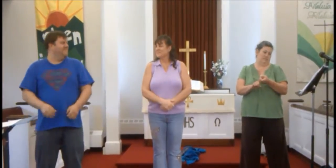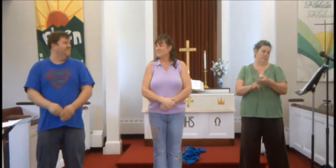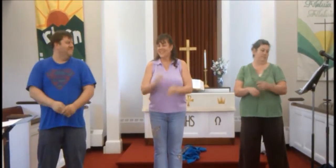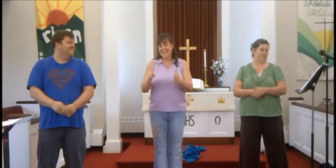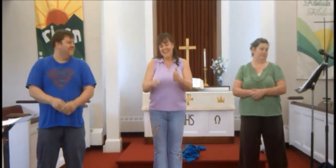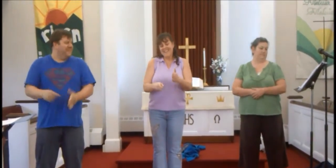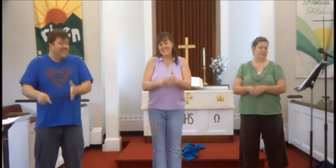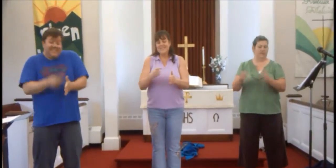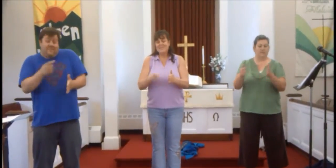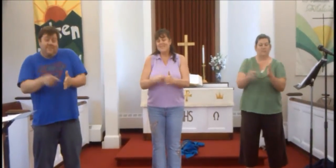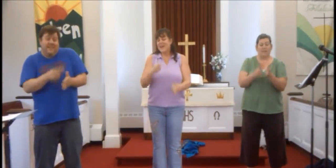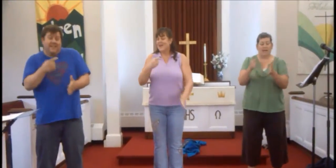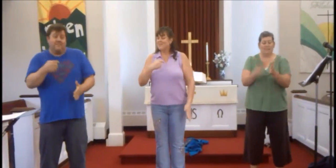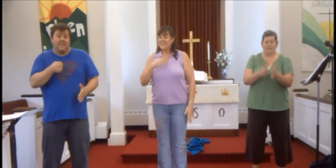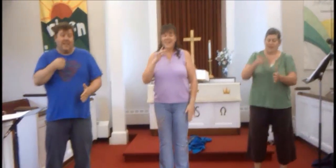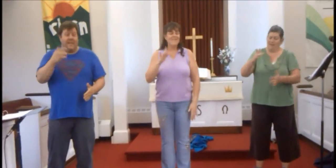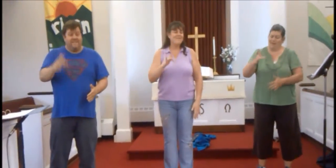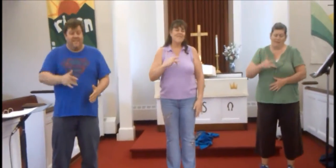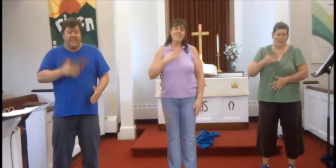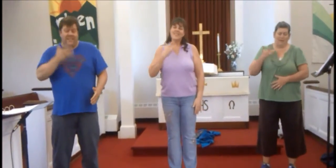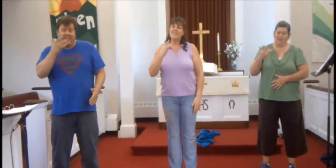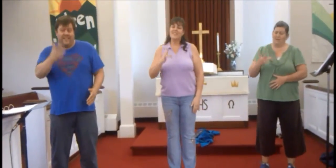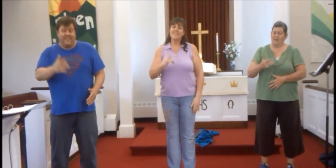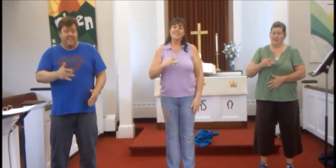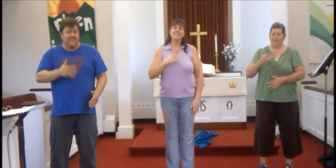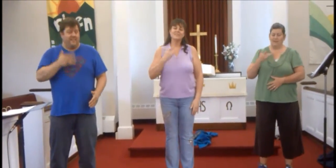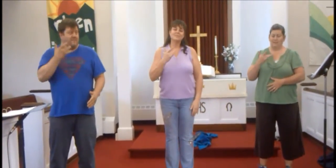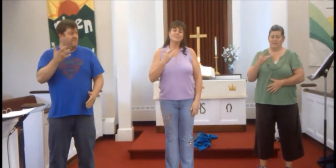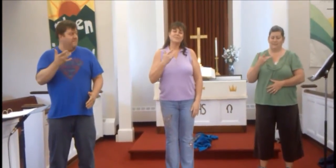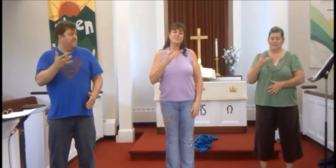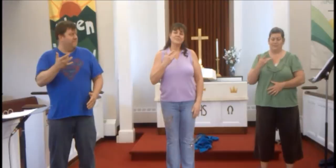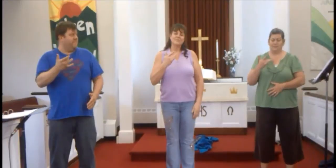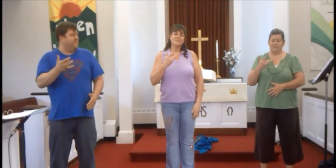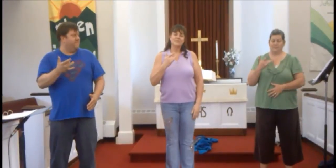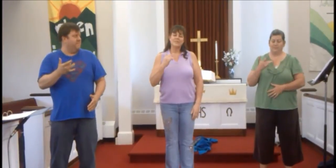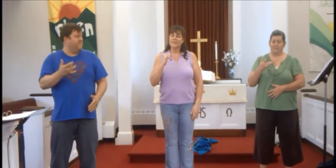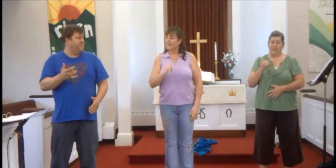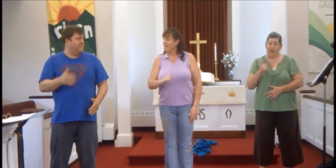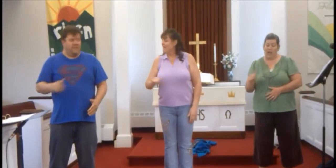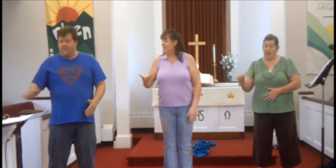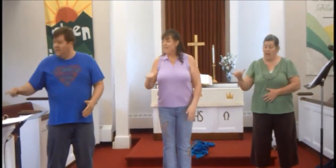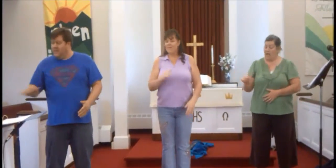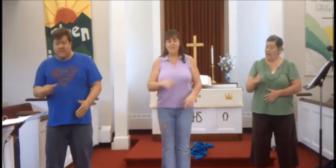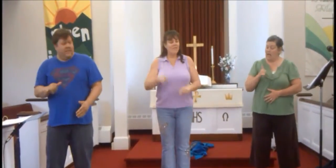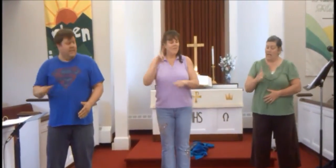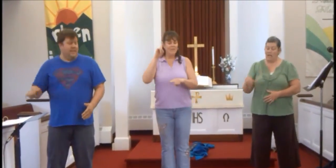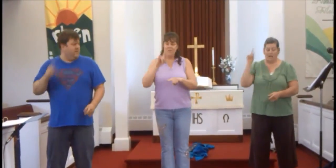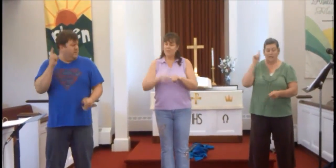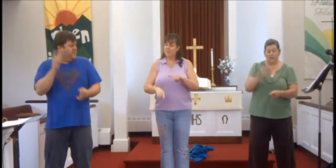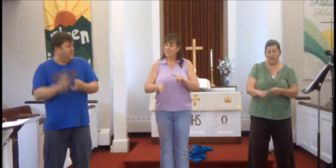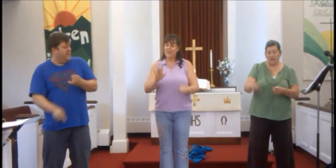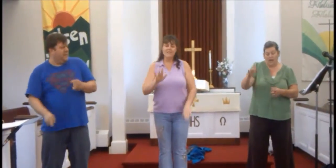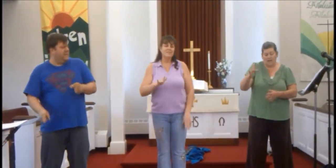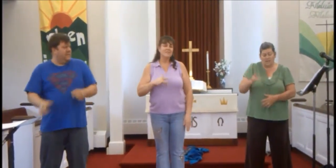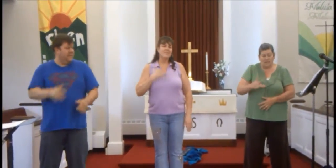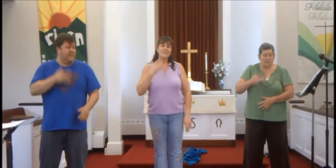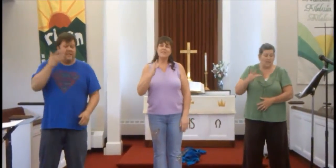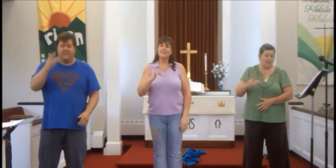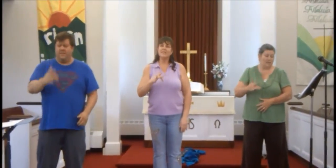sometimes I feel, cold as steel,